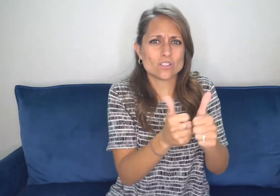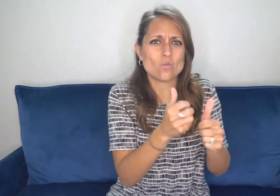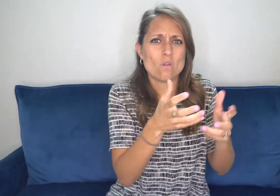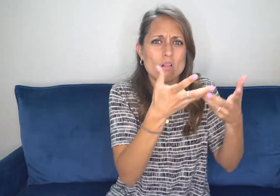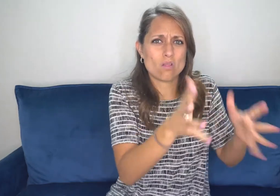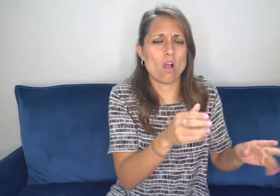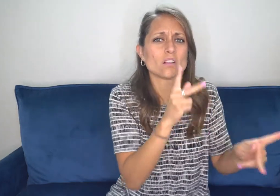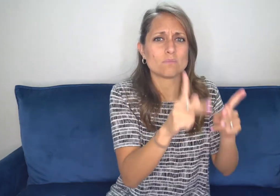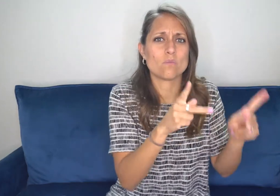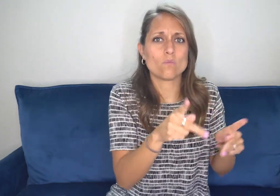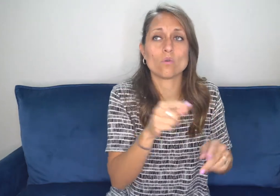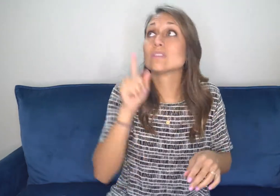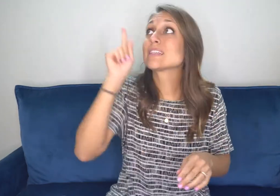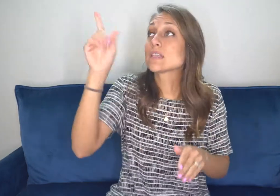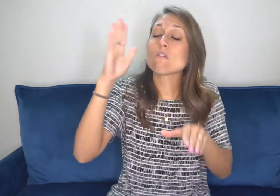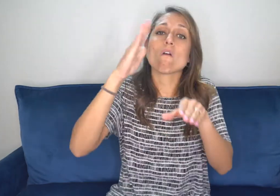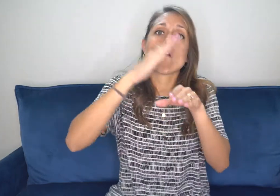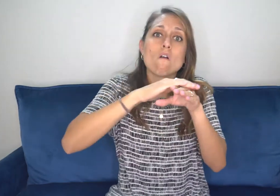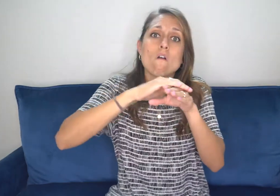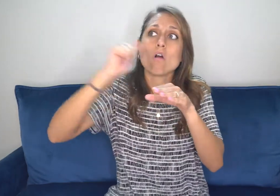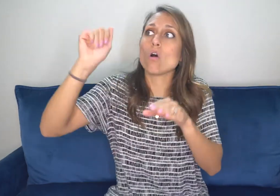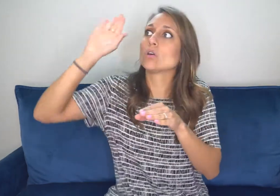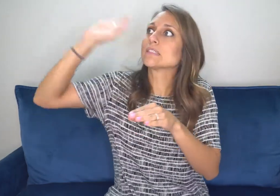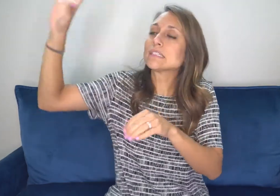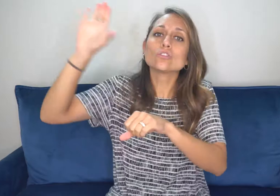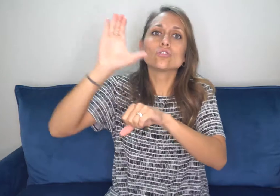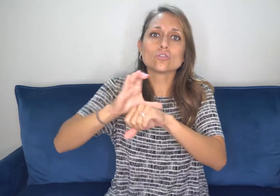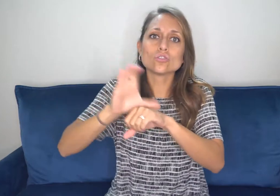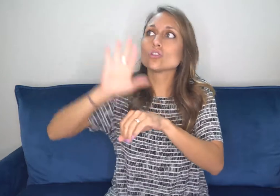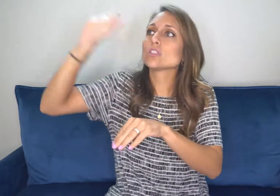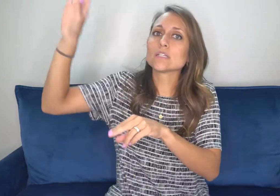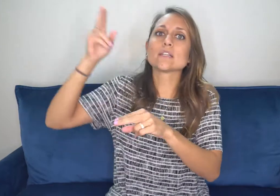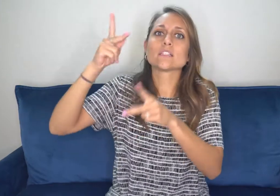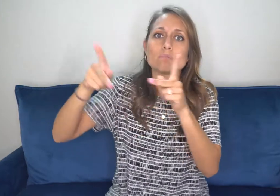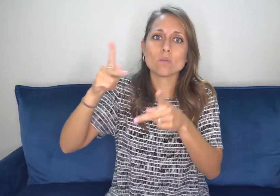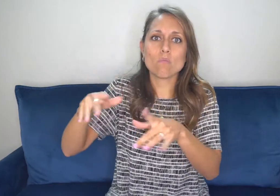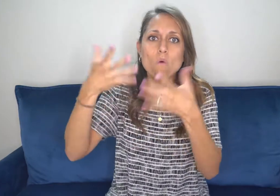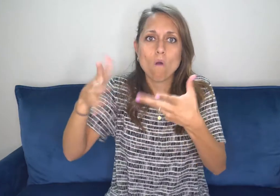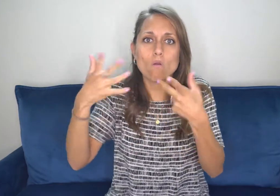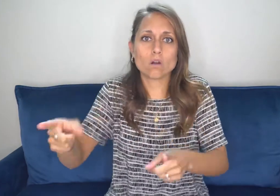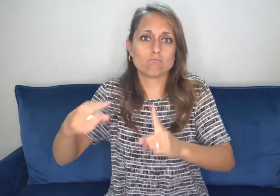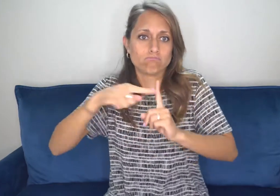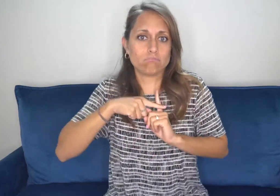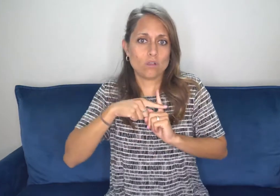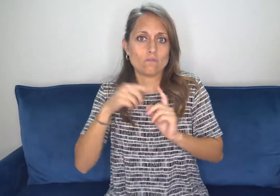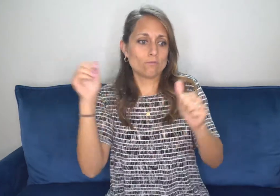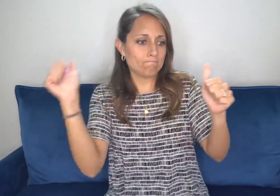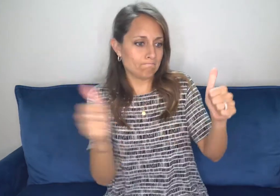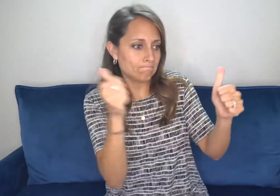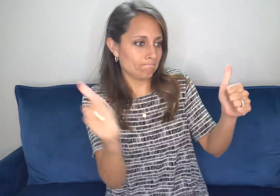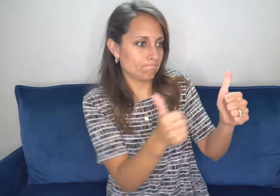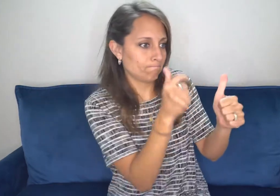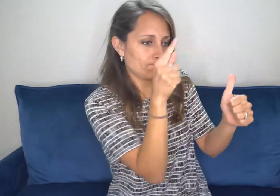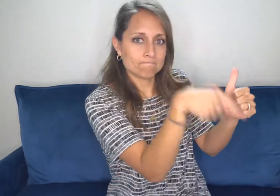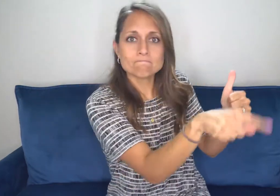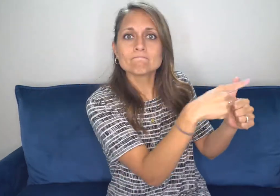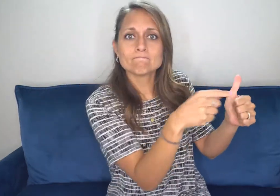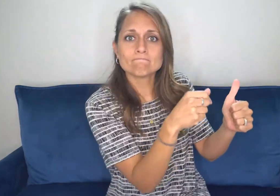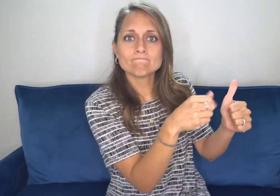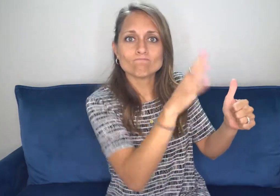people and he has called his church and his people who have already turned to repentance to pursue the lost as well.